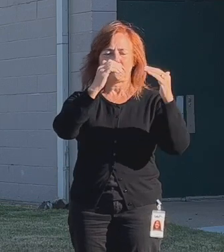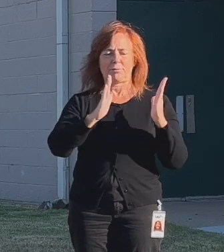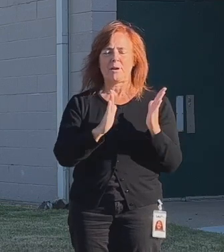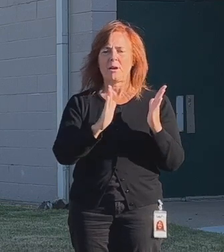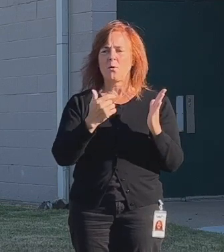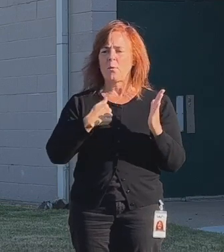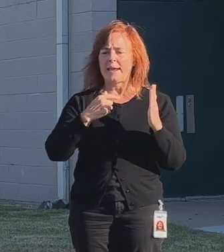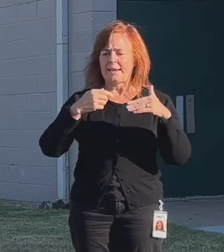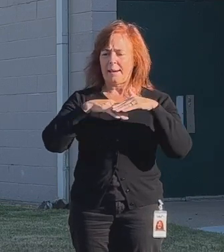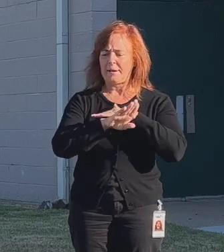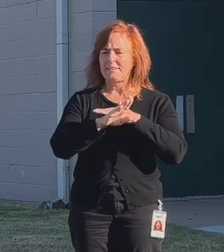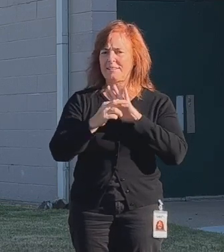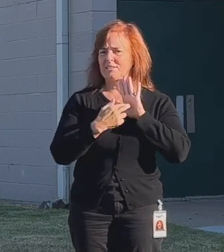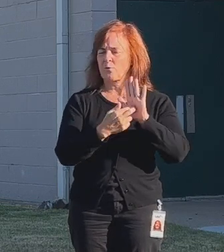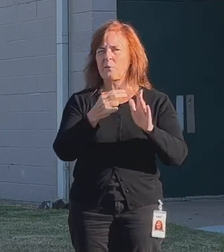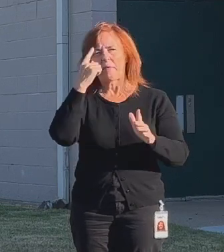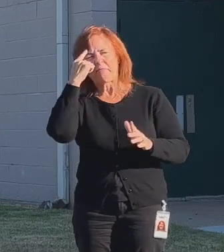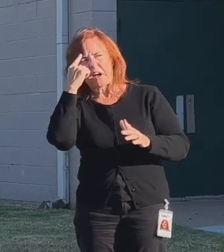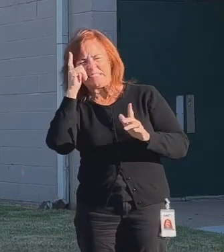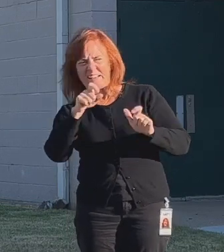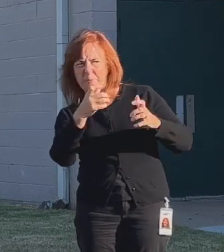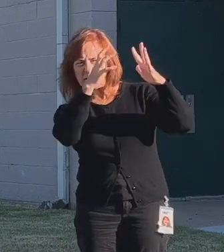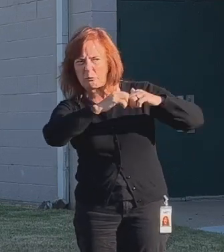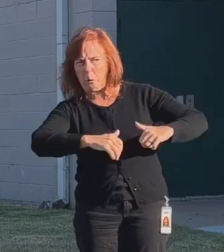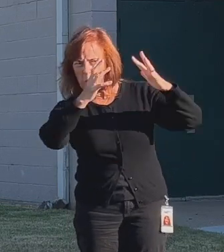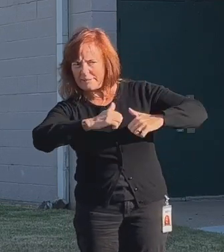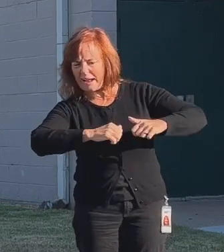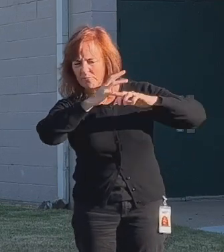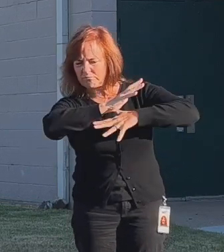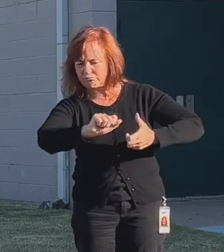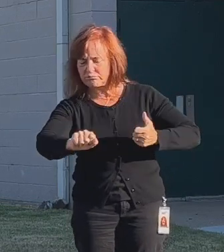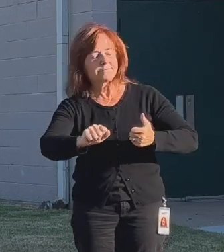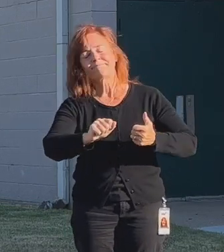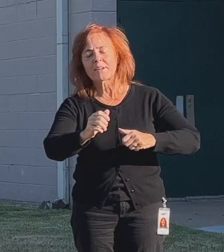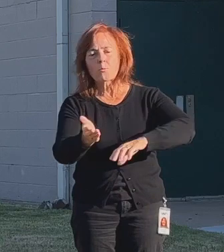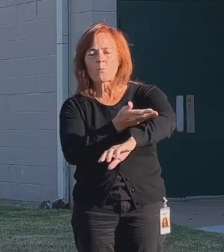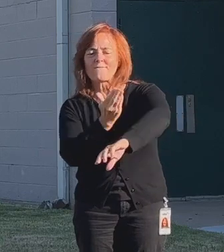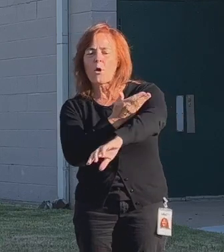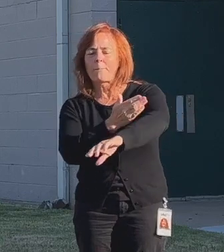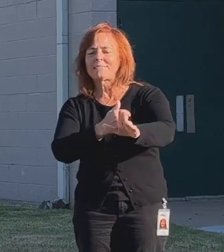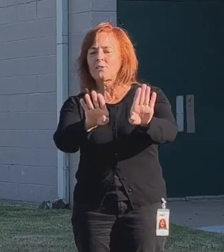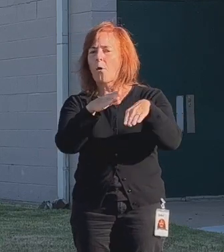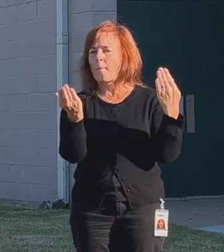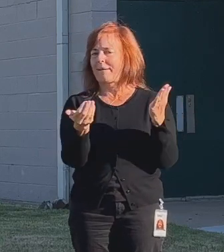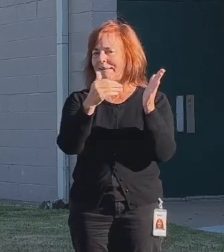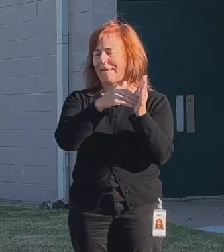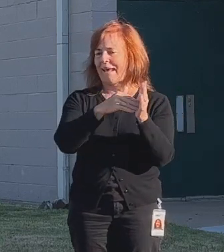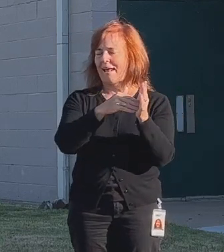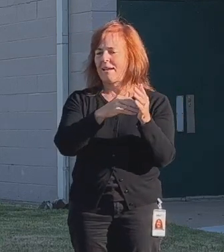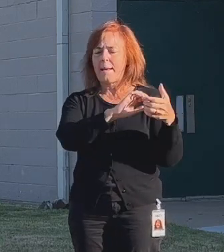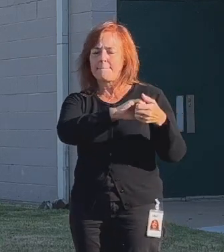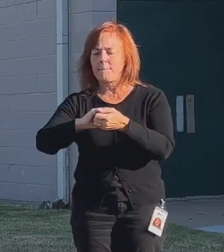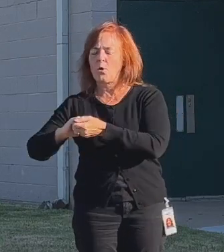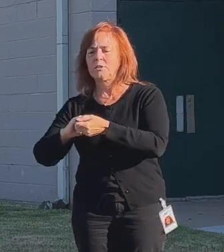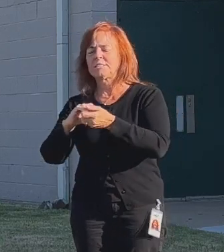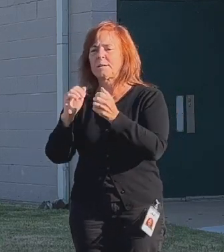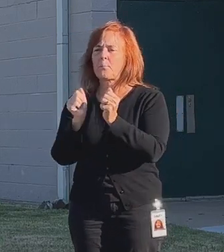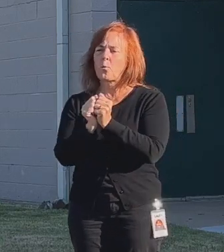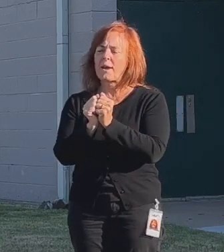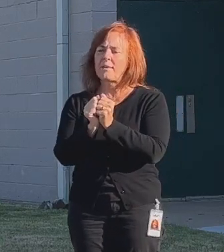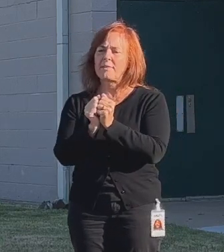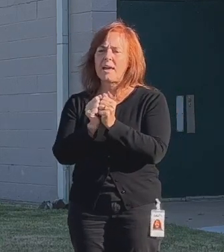into these roles, we thought we're going to have to be torn down, have been refurbished and reopened in partnership with